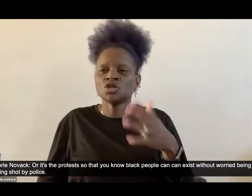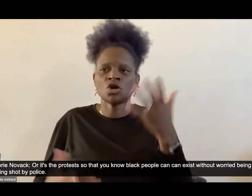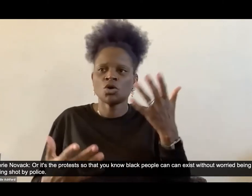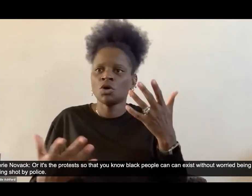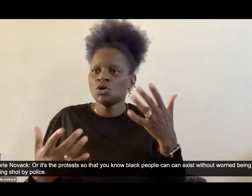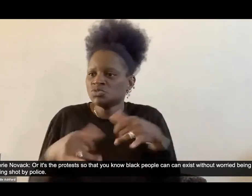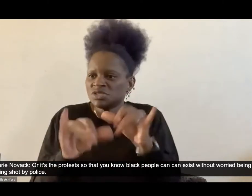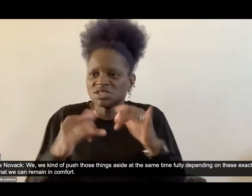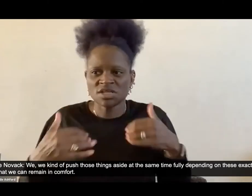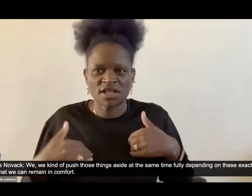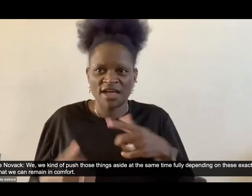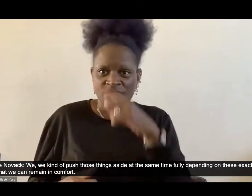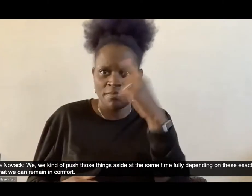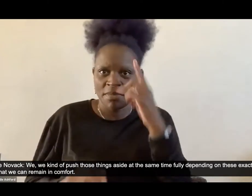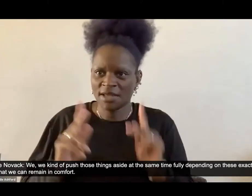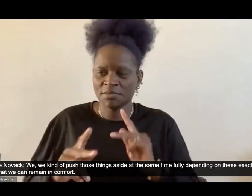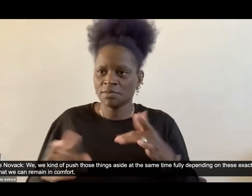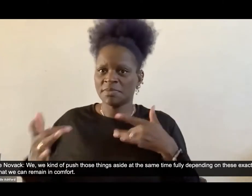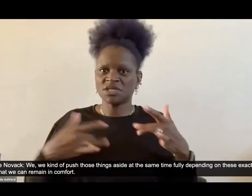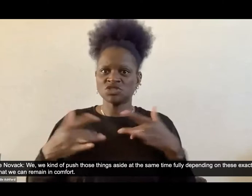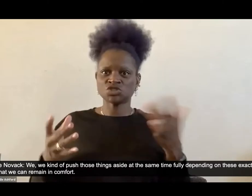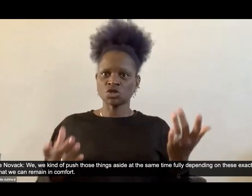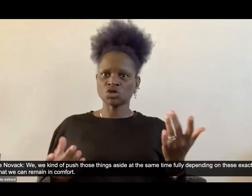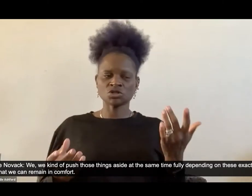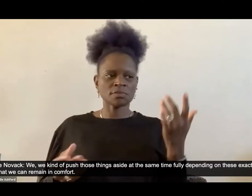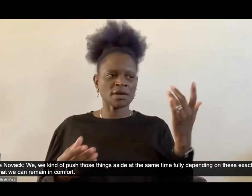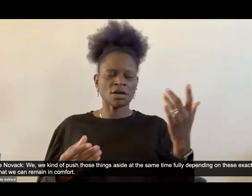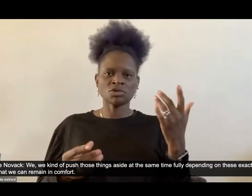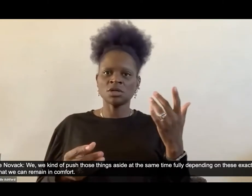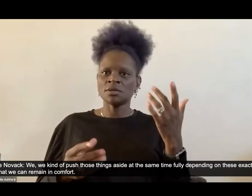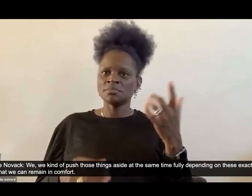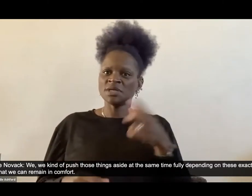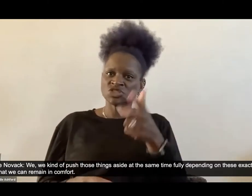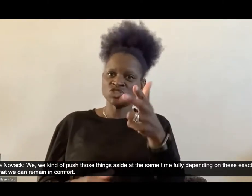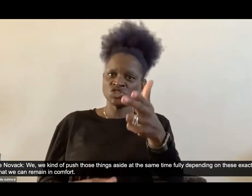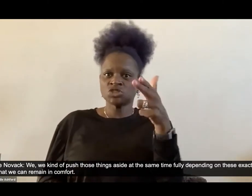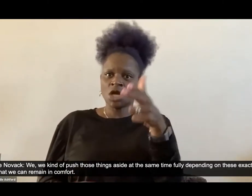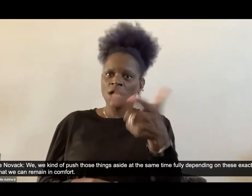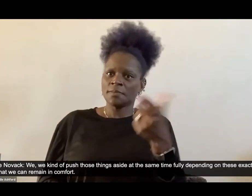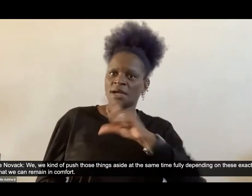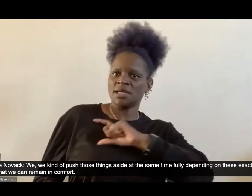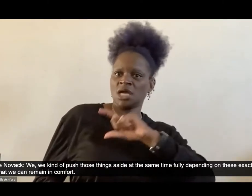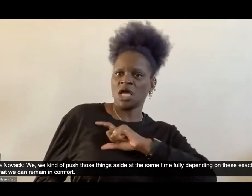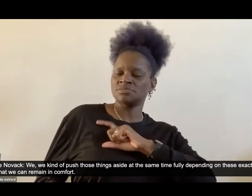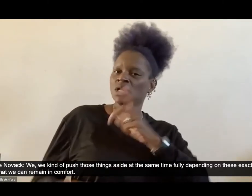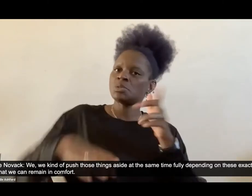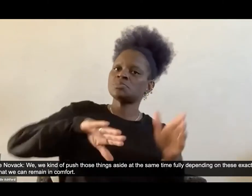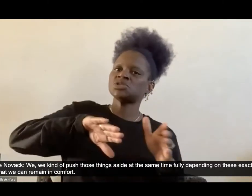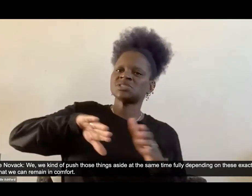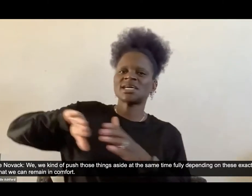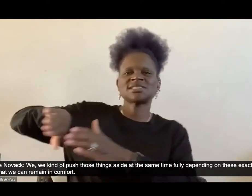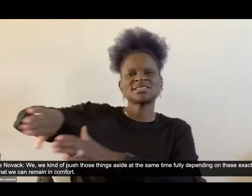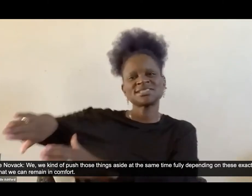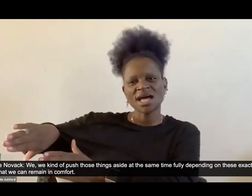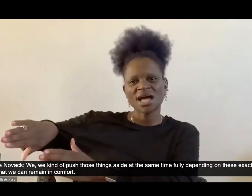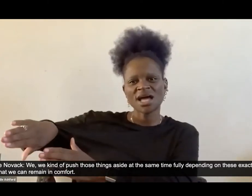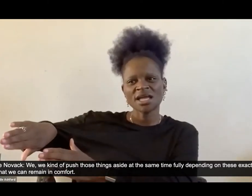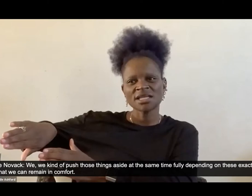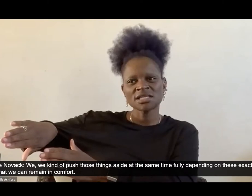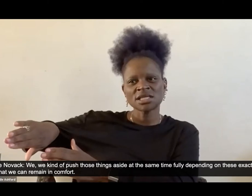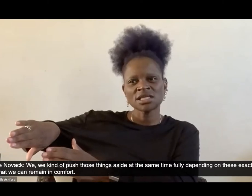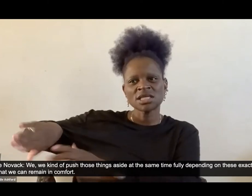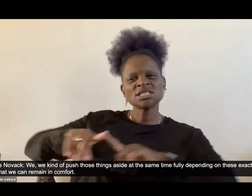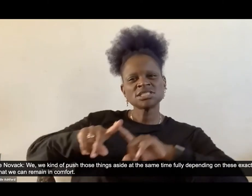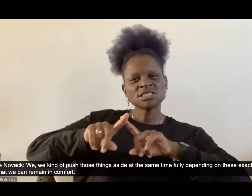Um, we, we kind of push those things aside at the same time, fully depending on these exact